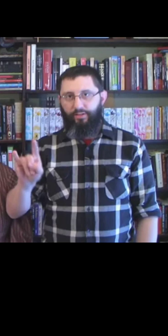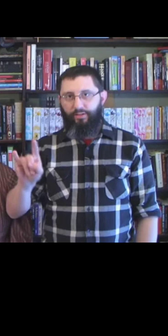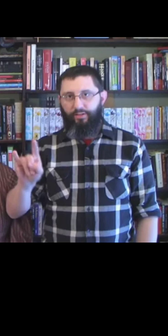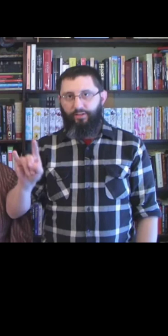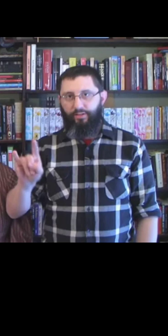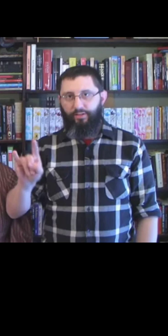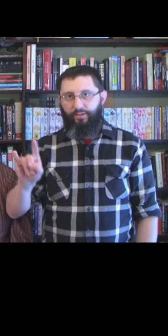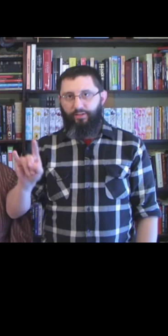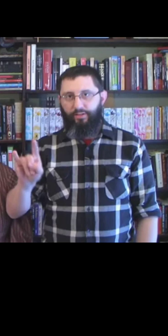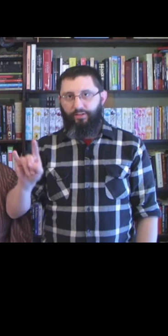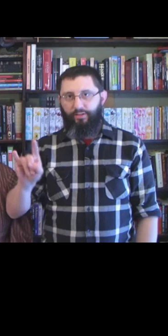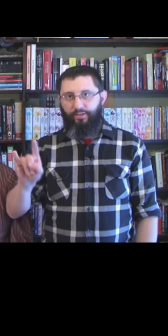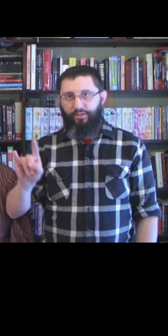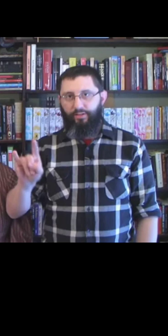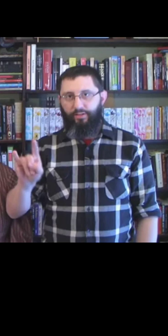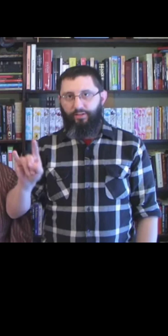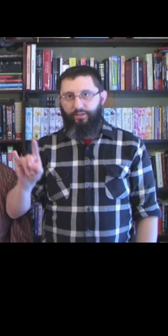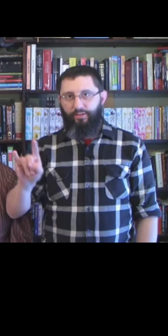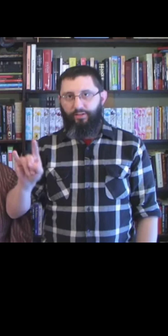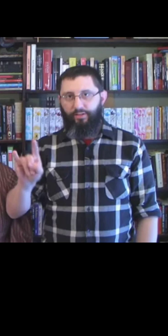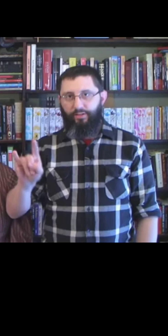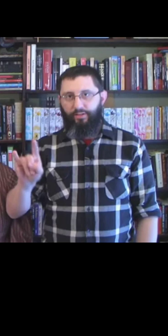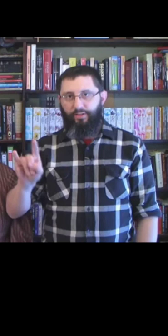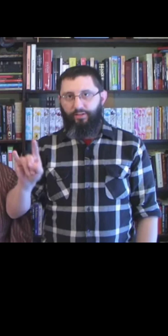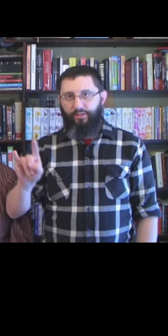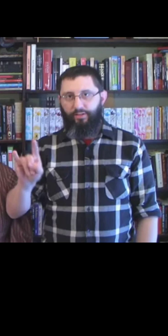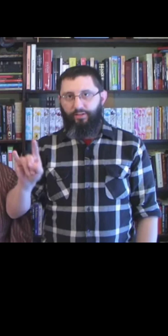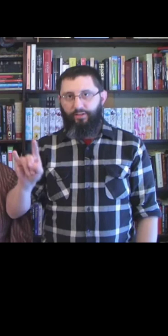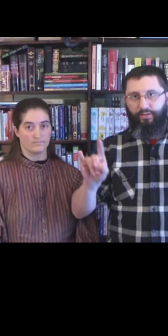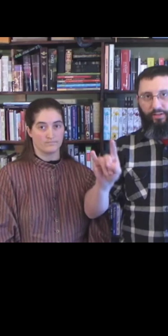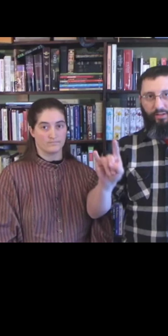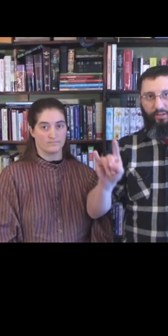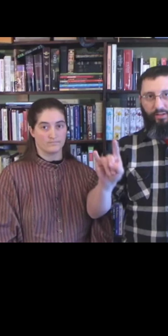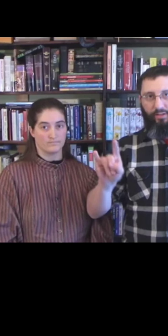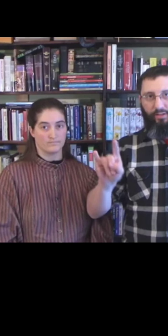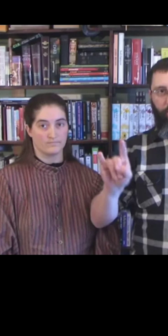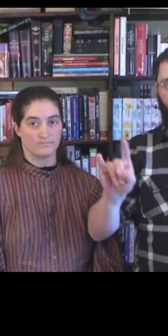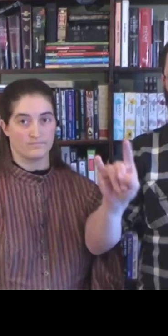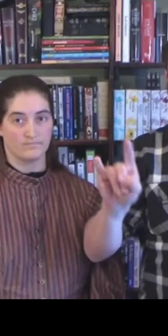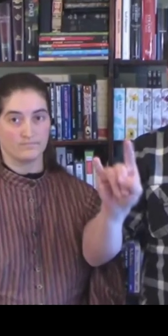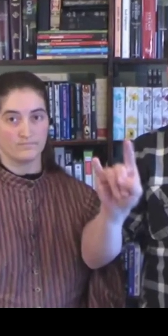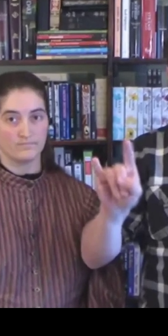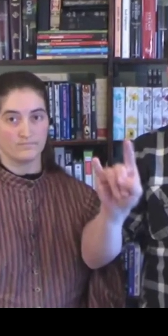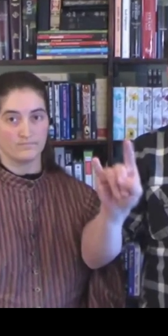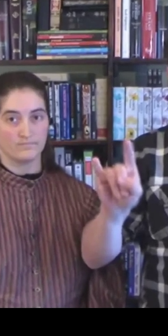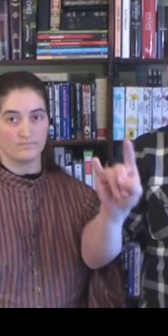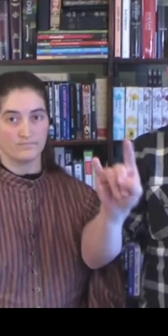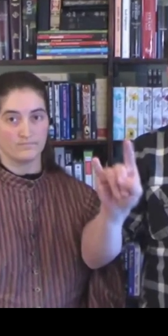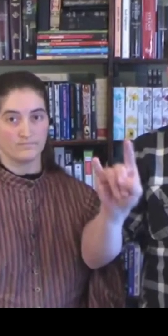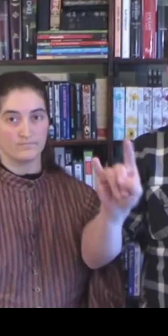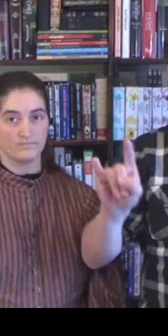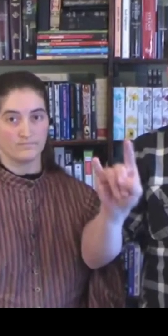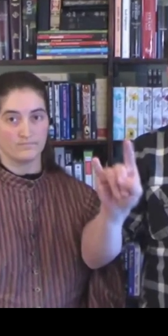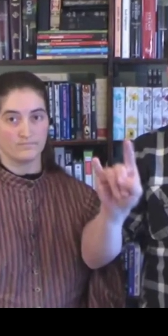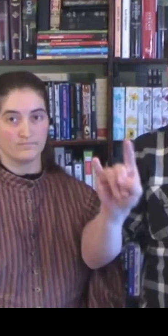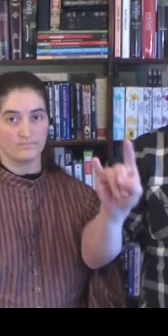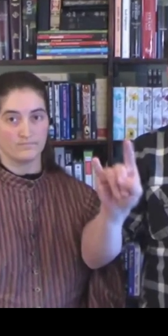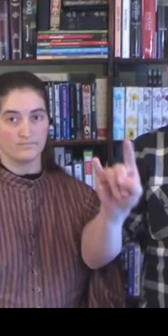to stay and it makes you wonder why even though his wife is a admitted jesuit